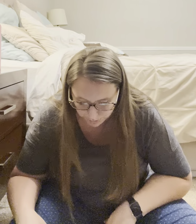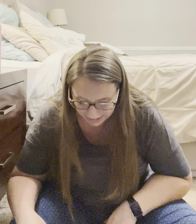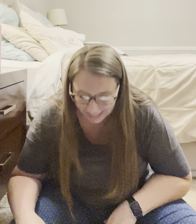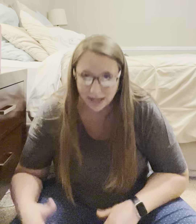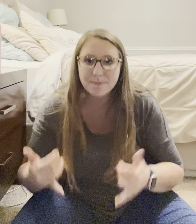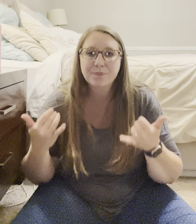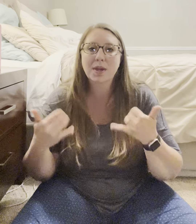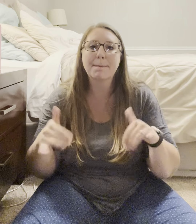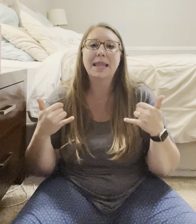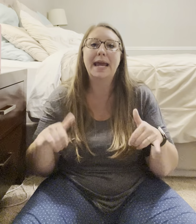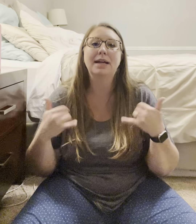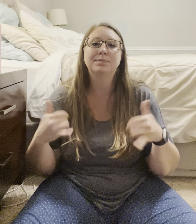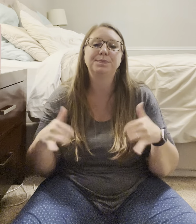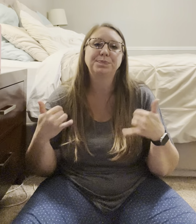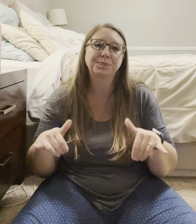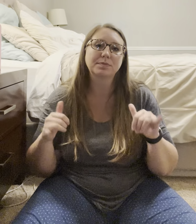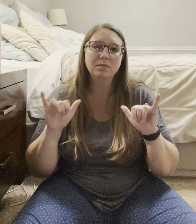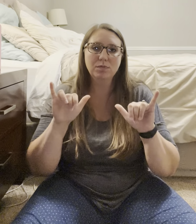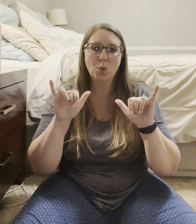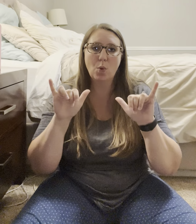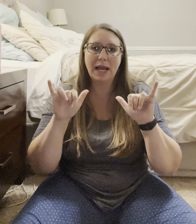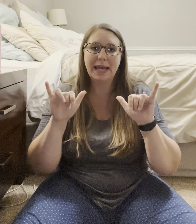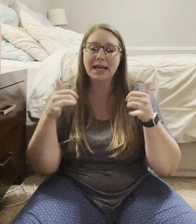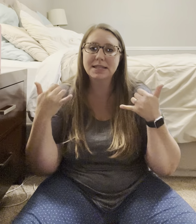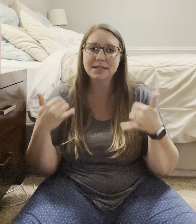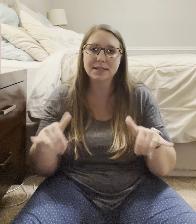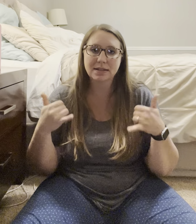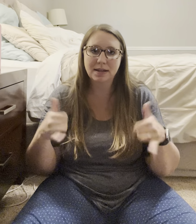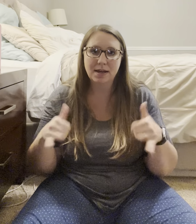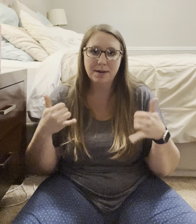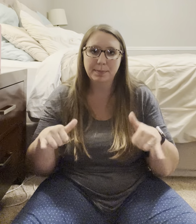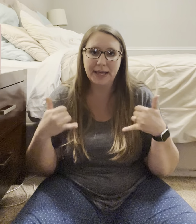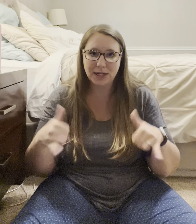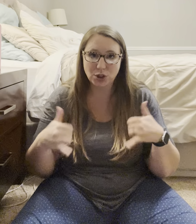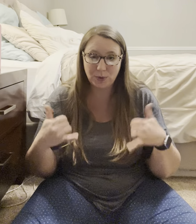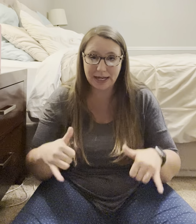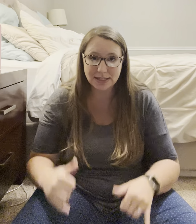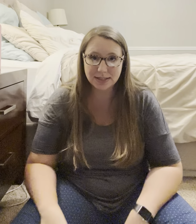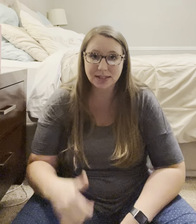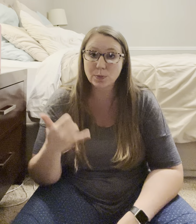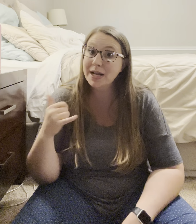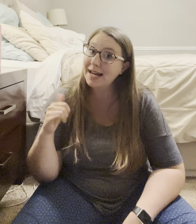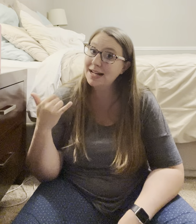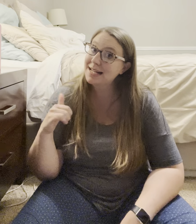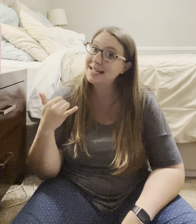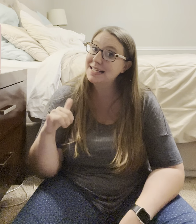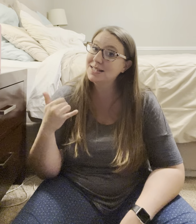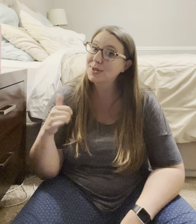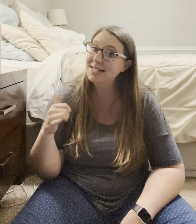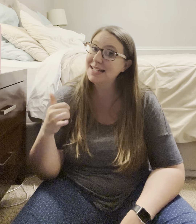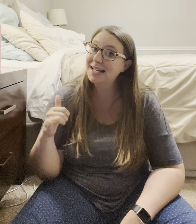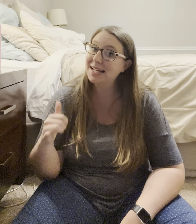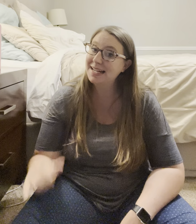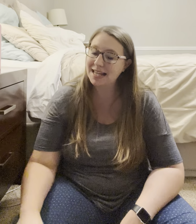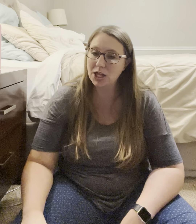play. Play. Why hands? Play. Two hands. Because one hand is, what is it? Yellow.